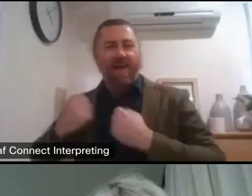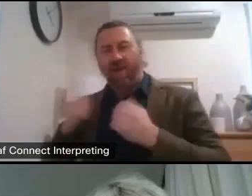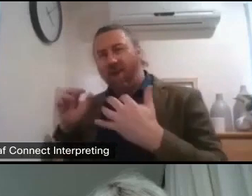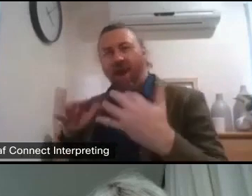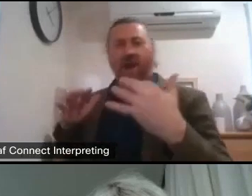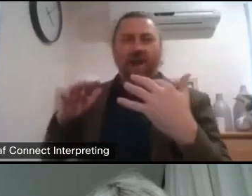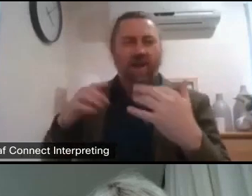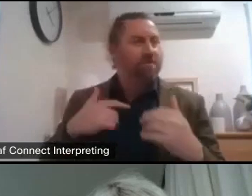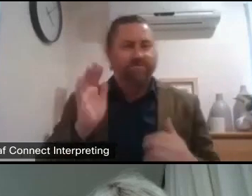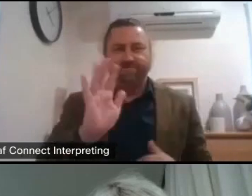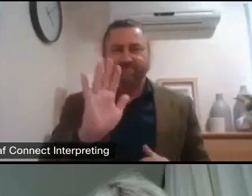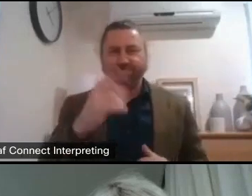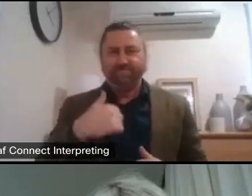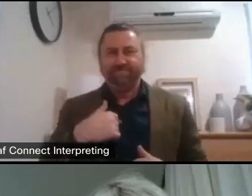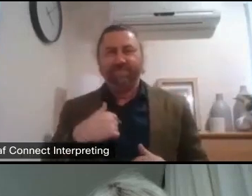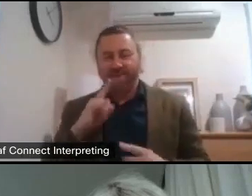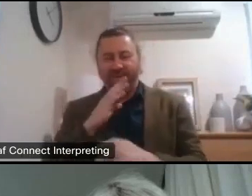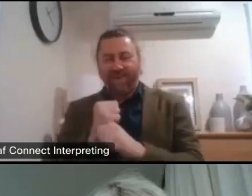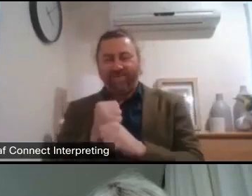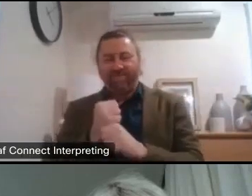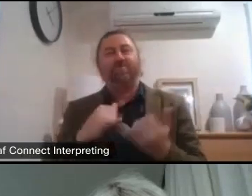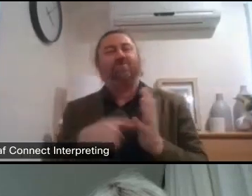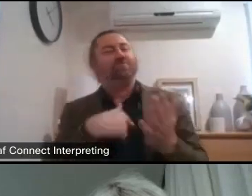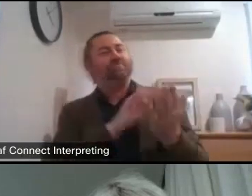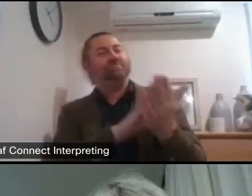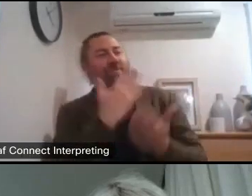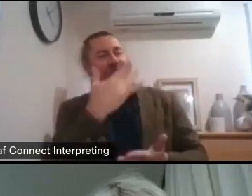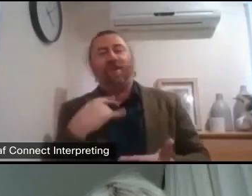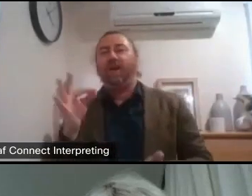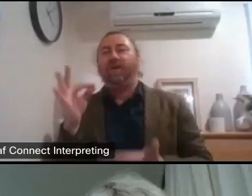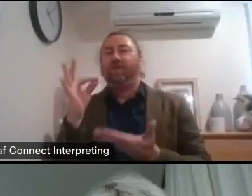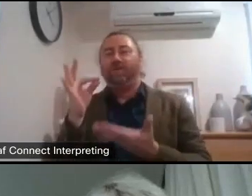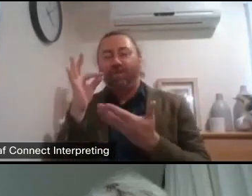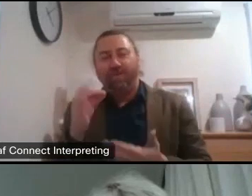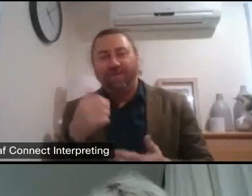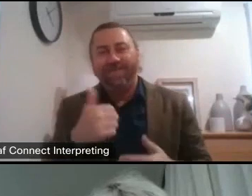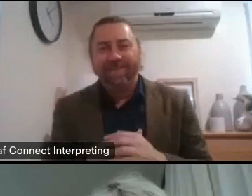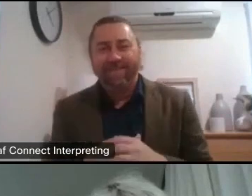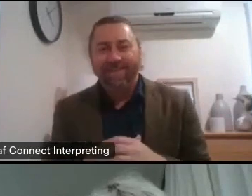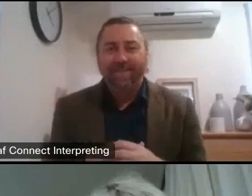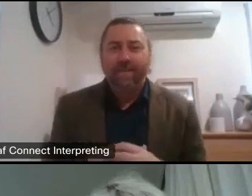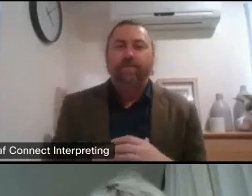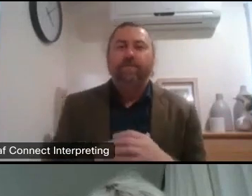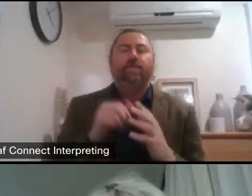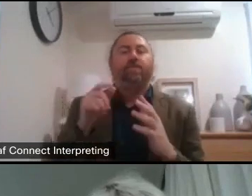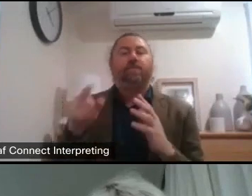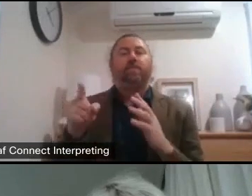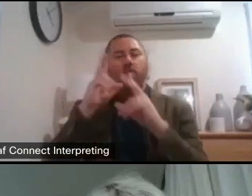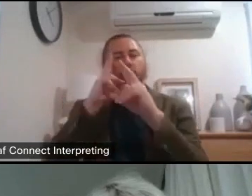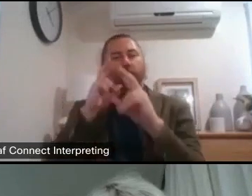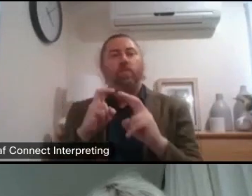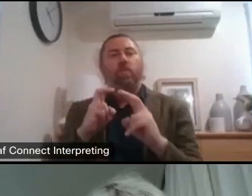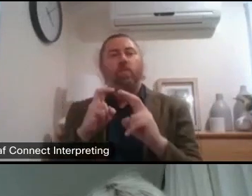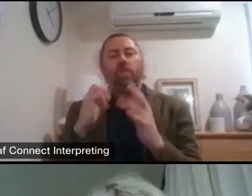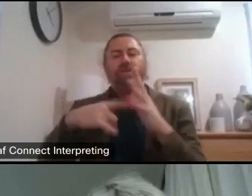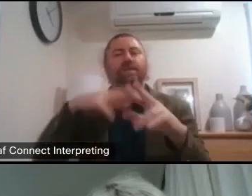so i've got to just have a cup of tea um listen the reason why the review secretariat is being run out of